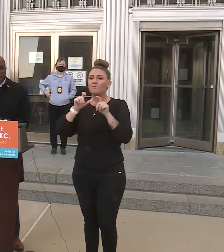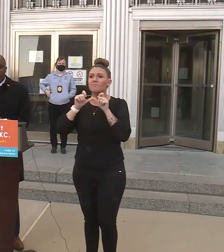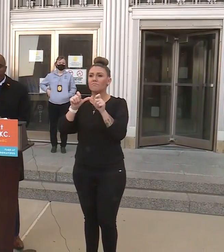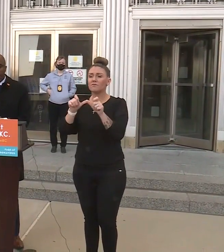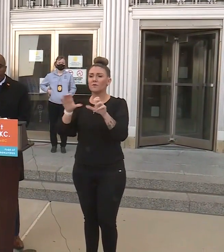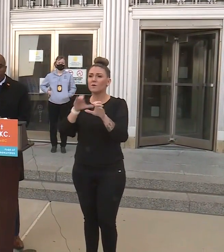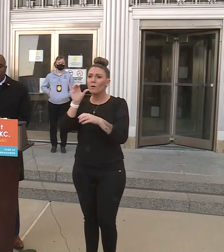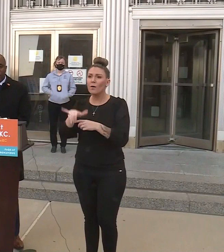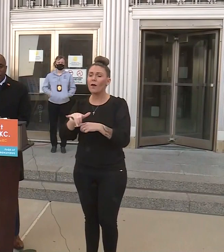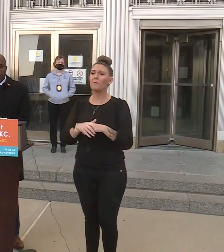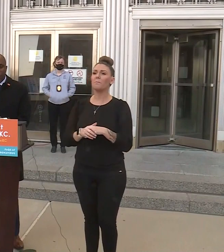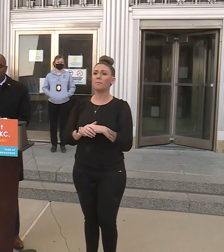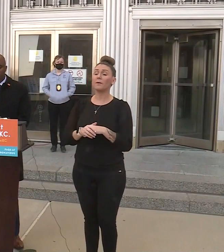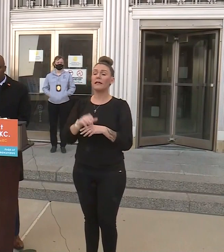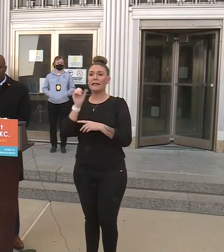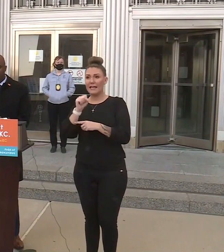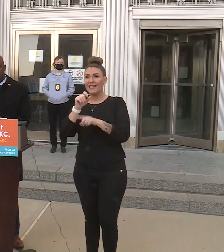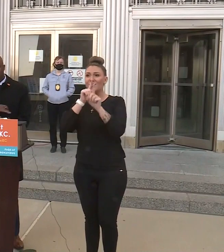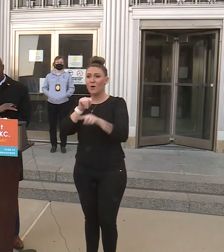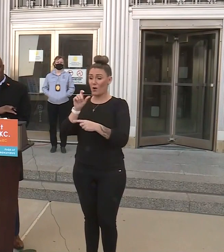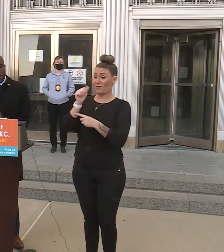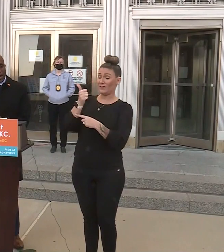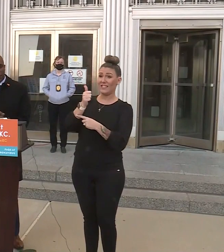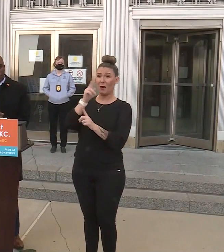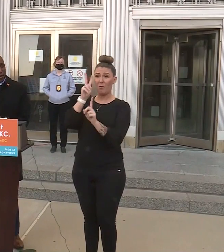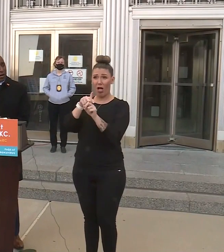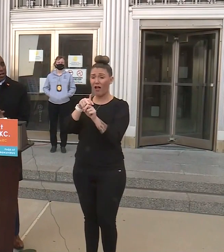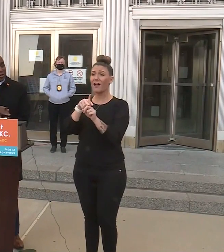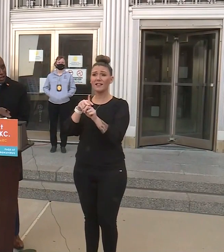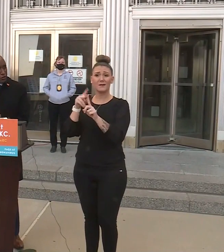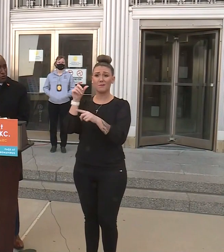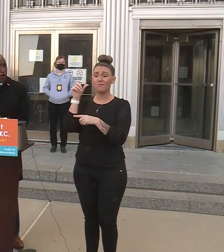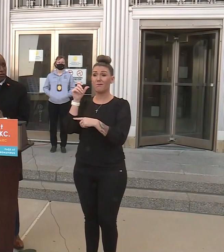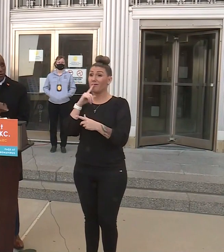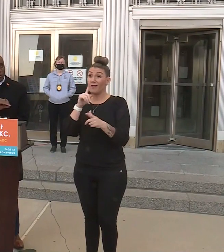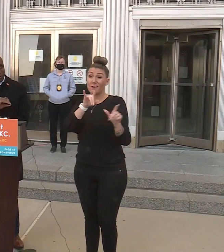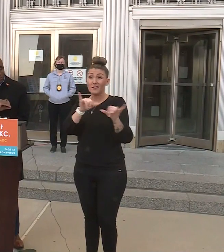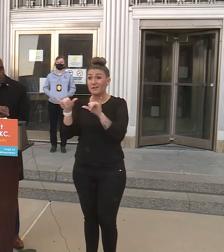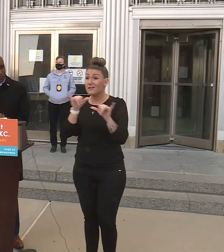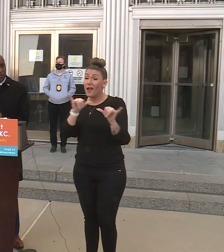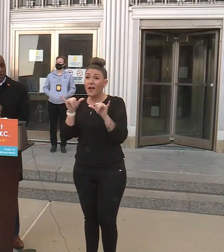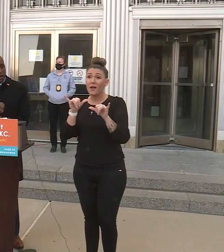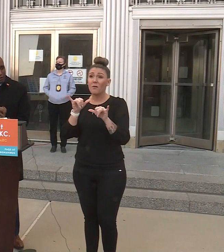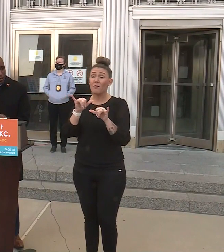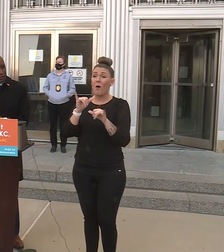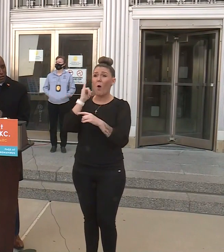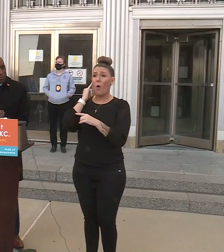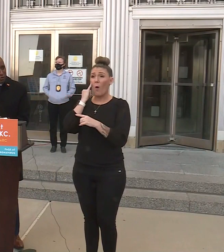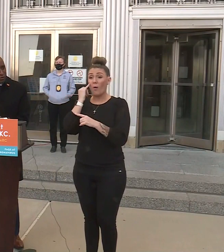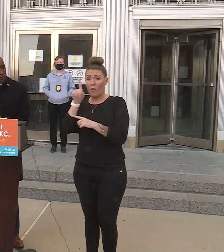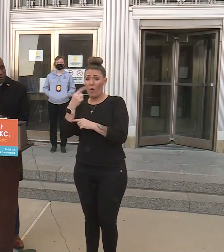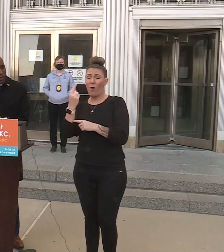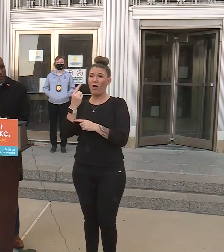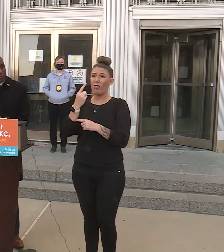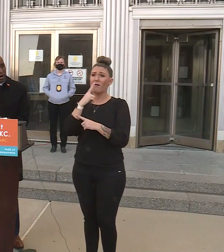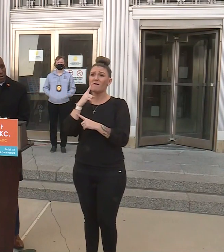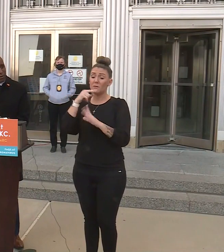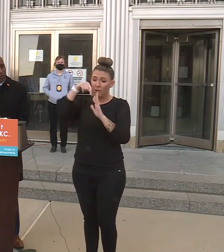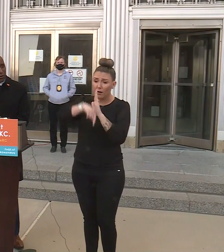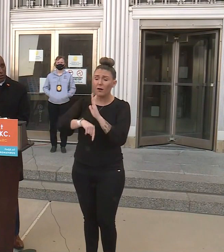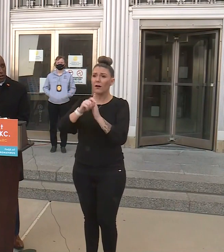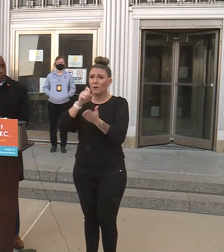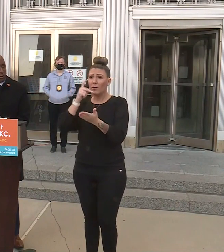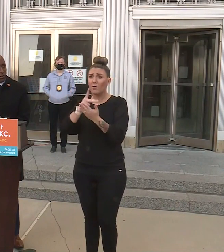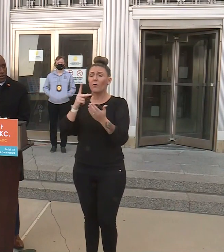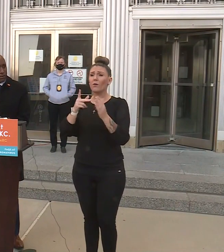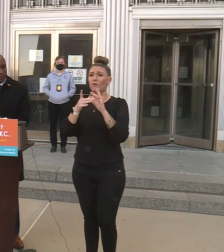do that. But yes, the order of 10 will apply as a bar unless you've gone through explicit lengthy approvals with the health department